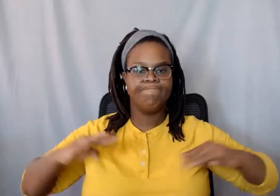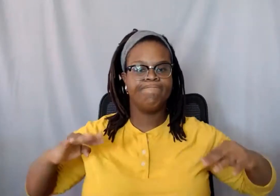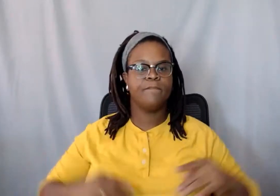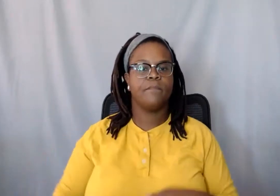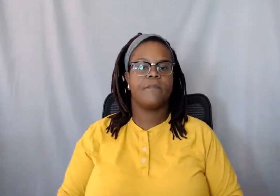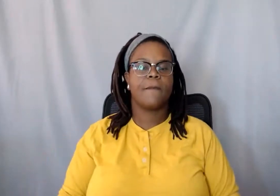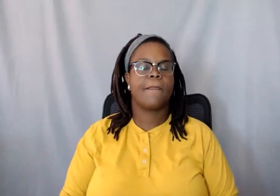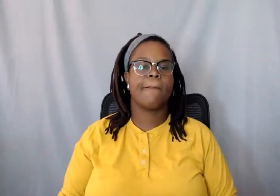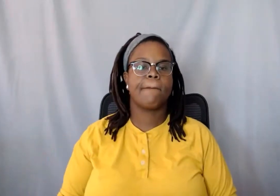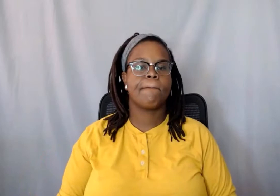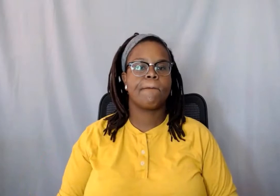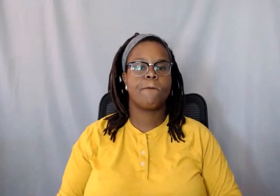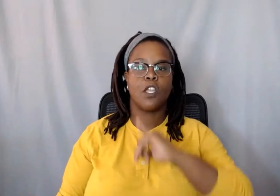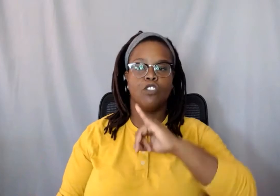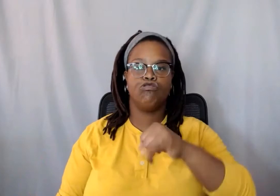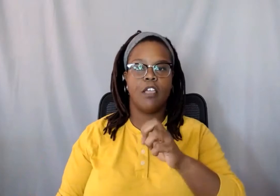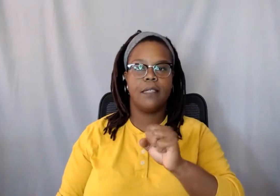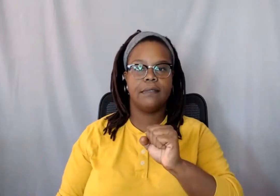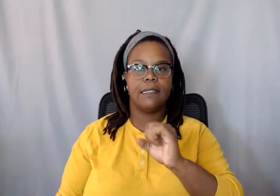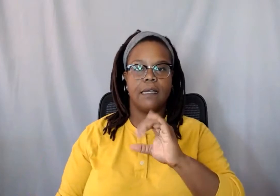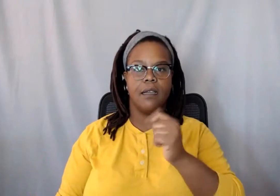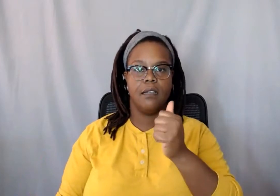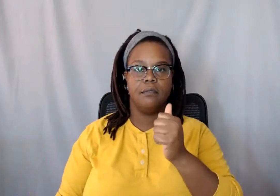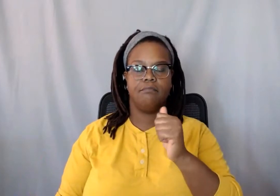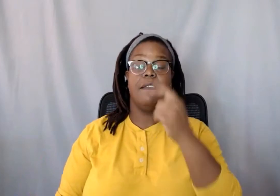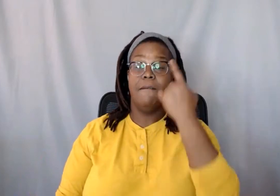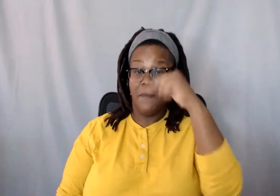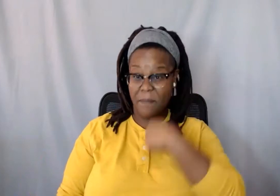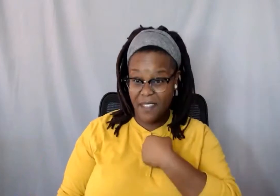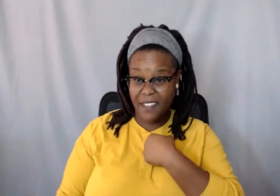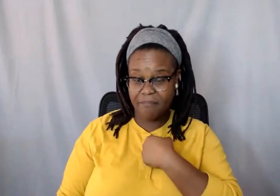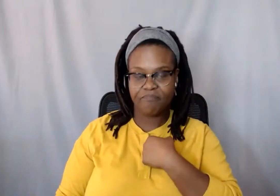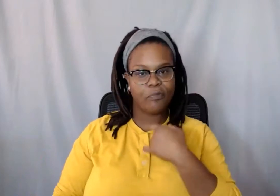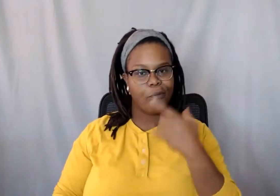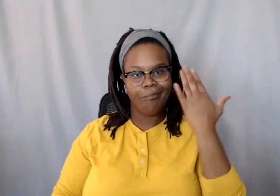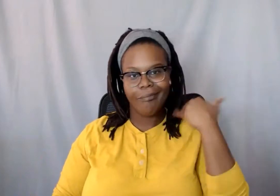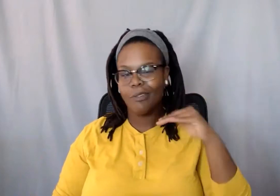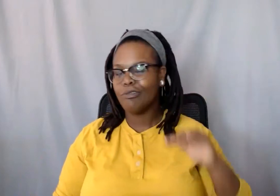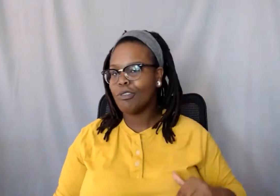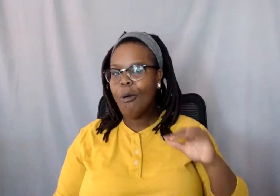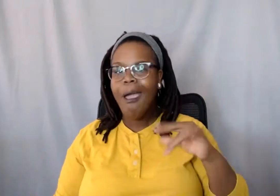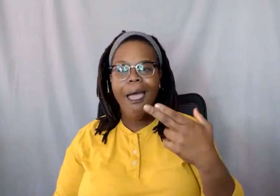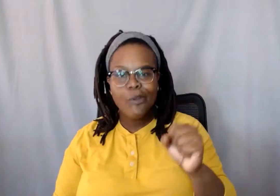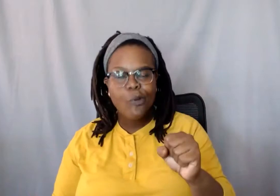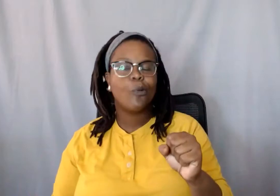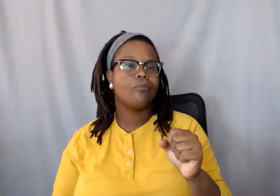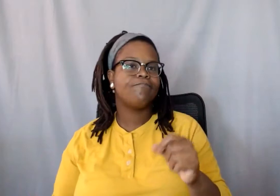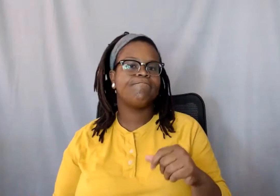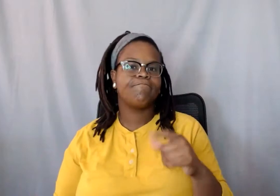For me, when I was younger, like in high school, I considered diversity to